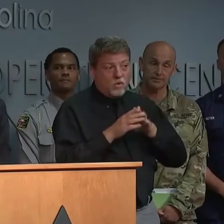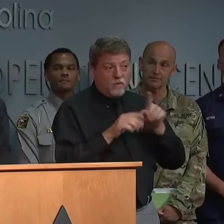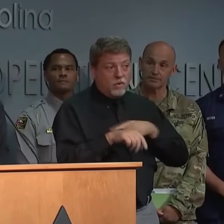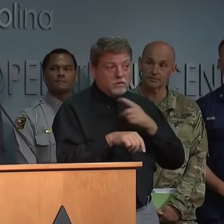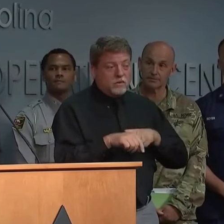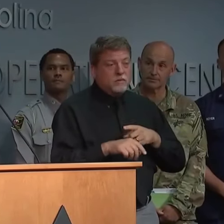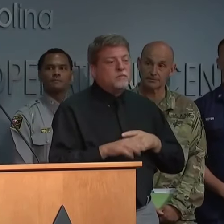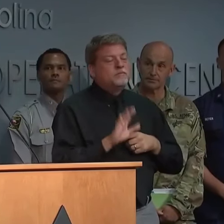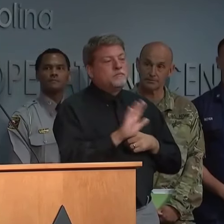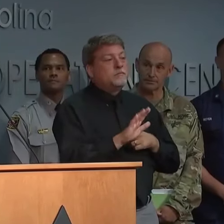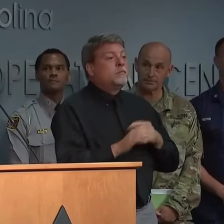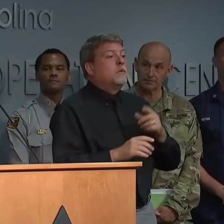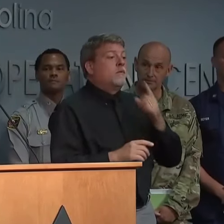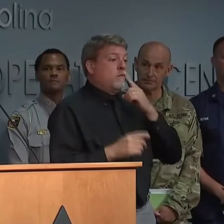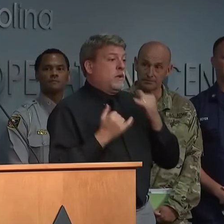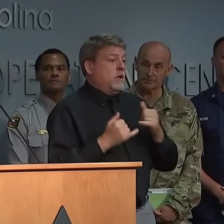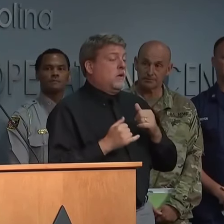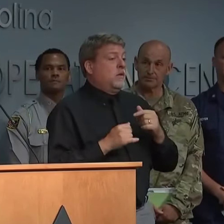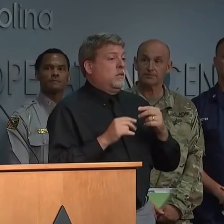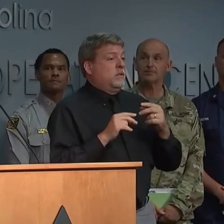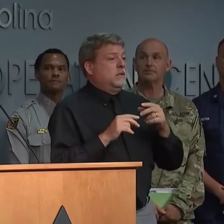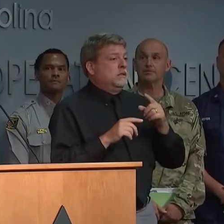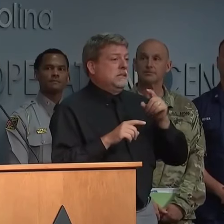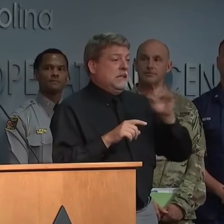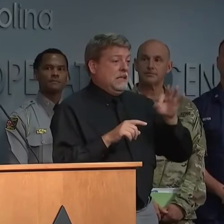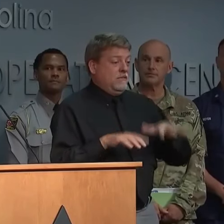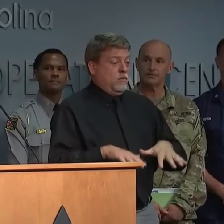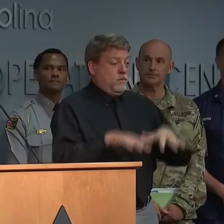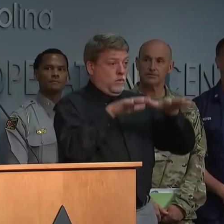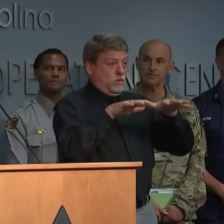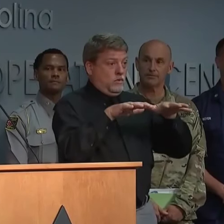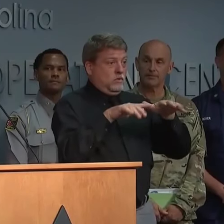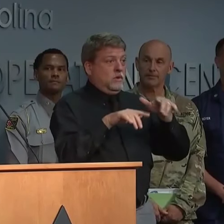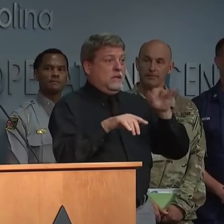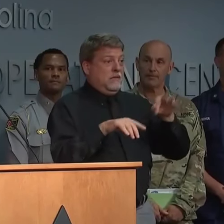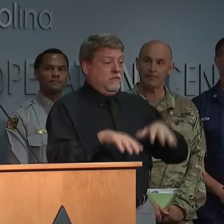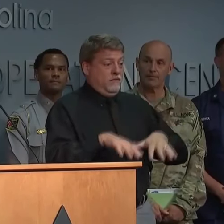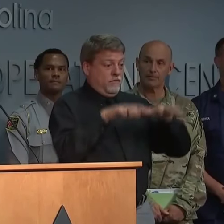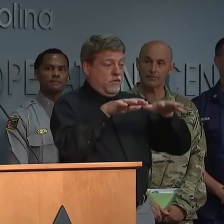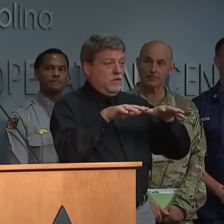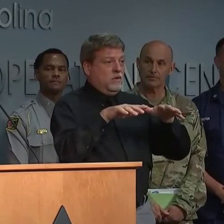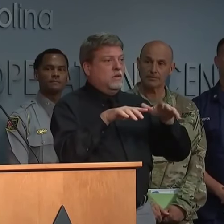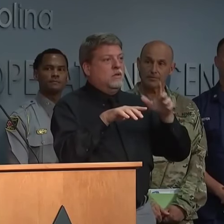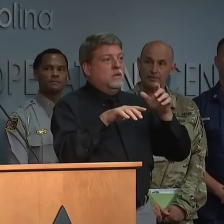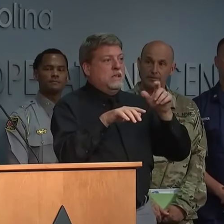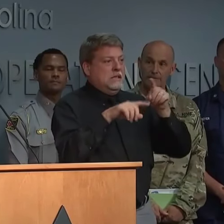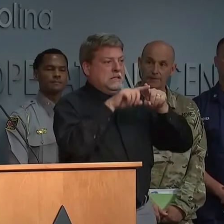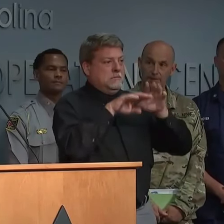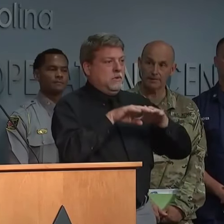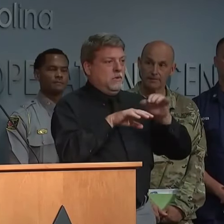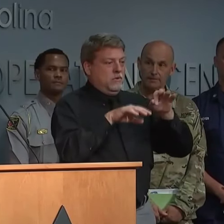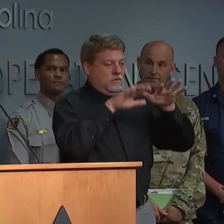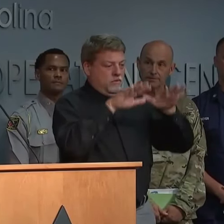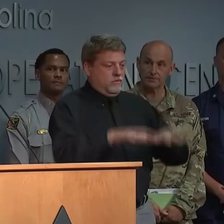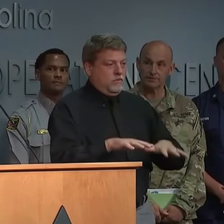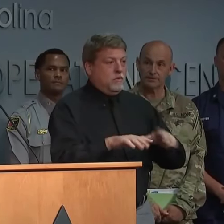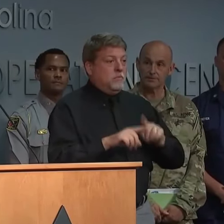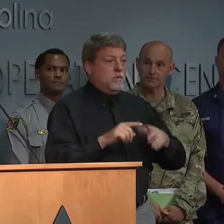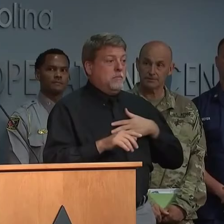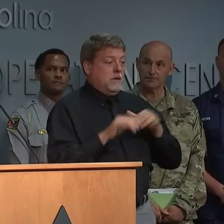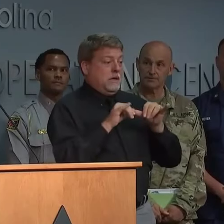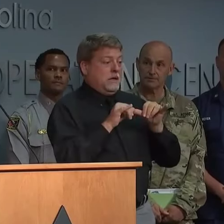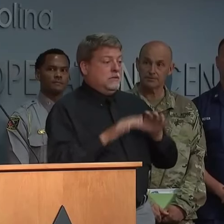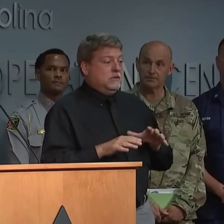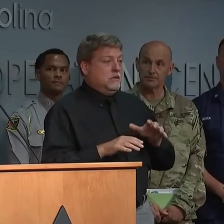So it's high water at this point. will depend on how fast those go down. But I'm already hearing from my engineer, and